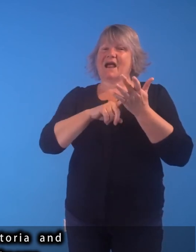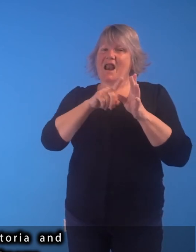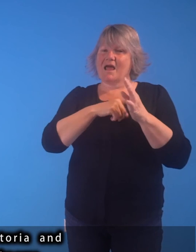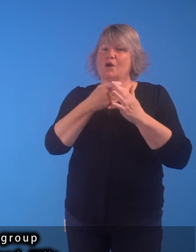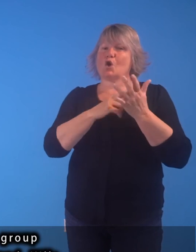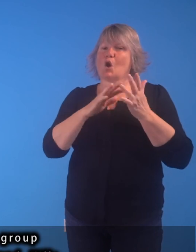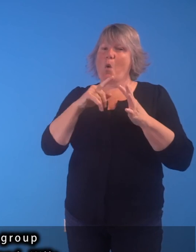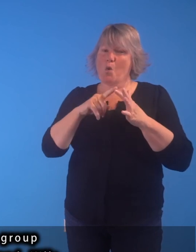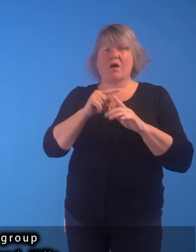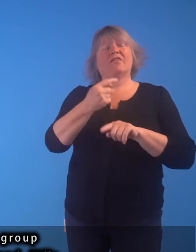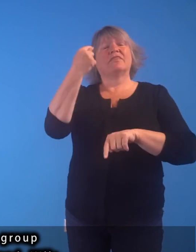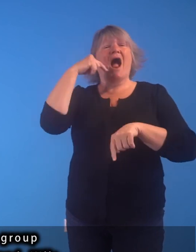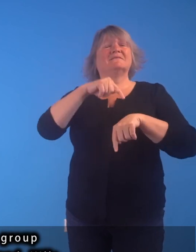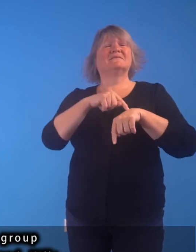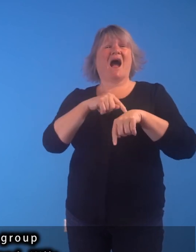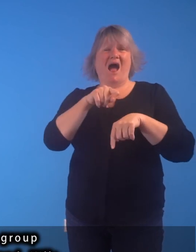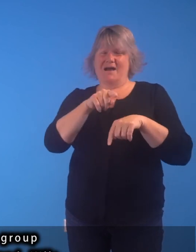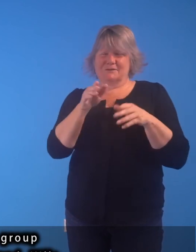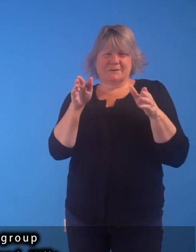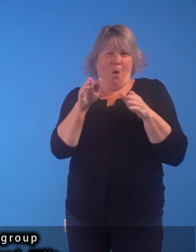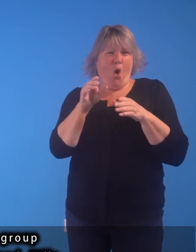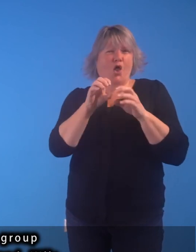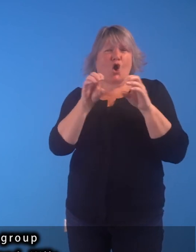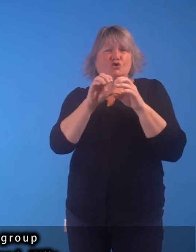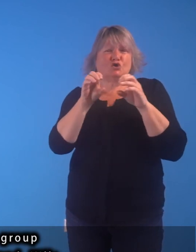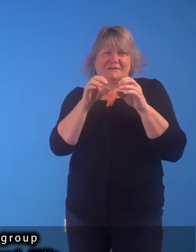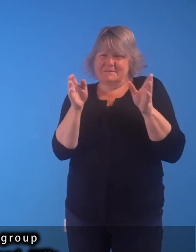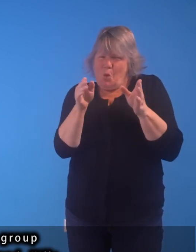At that time, no more than a tiny group of cottages on the edge of the Pentland Hills.